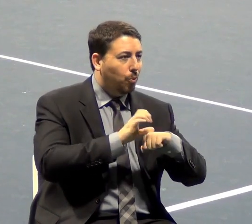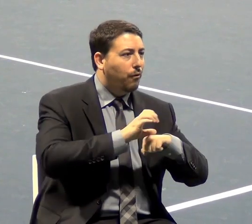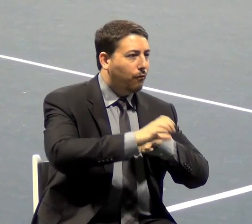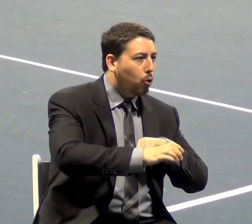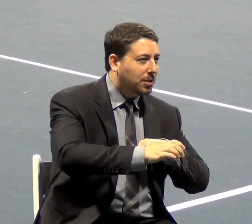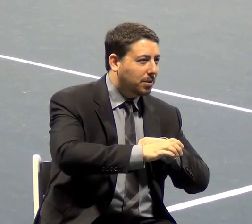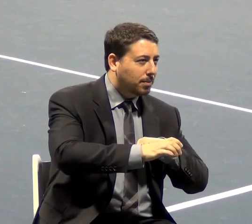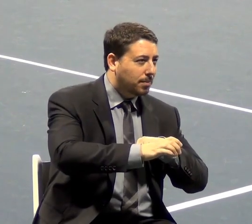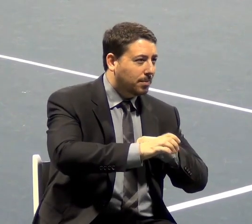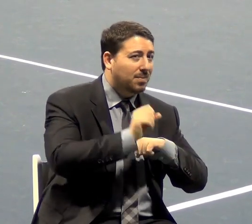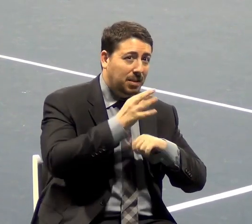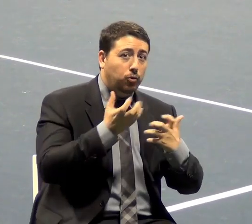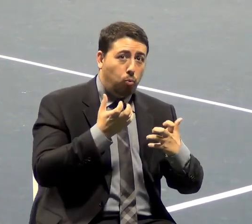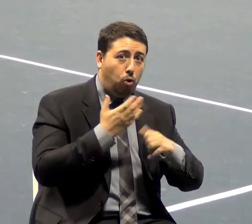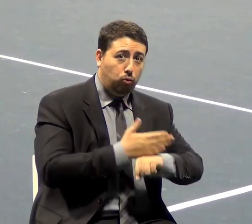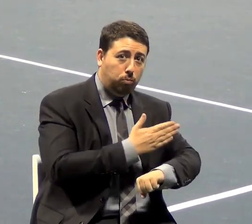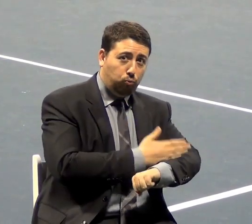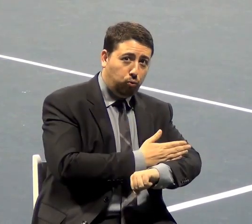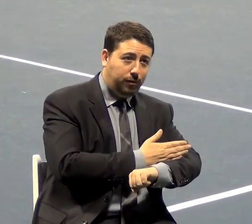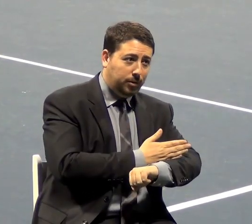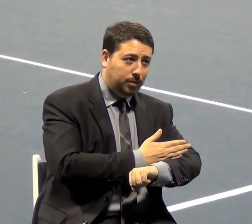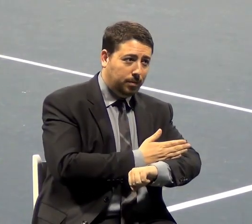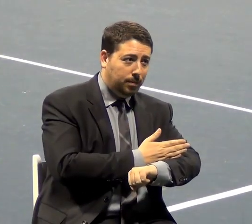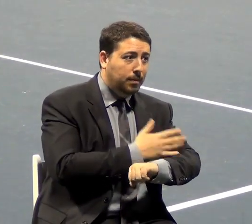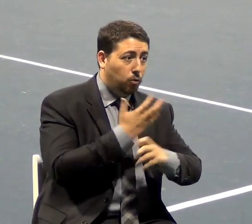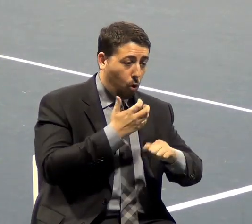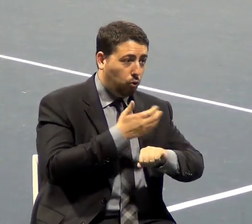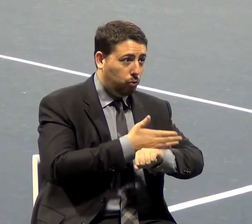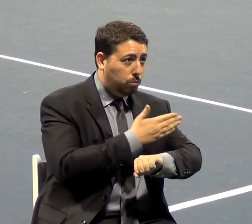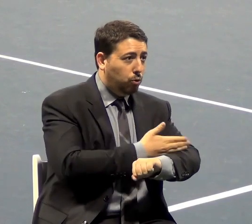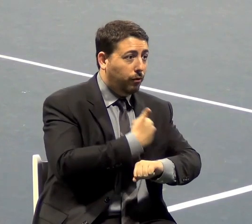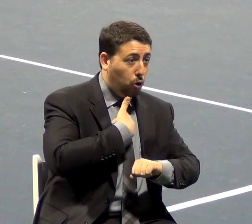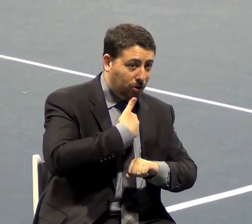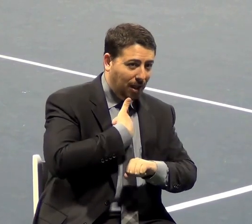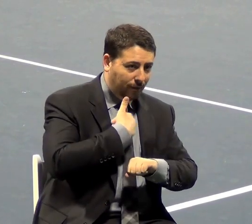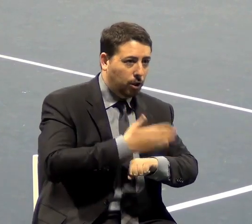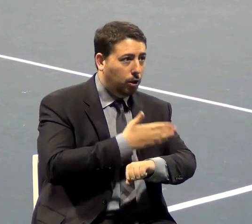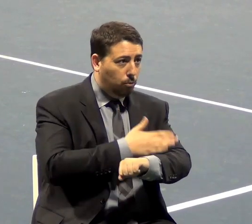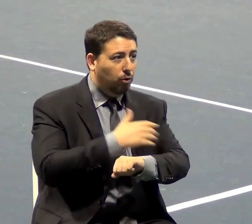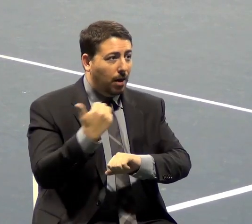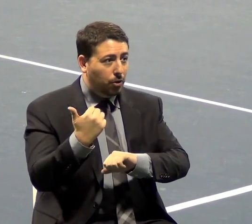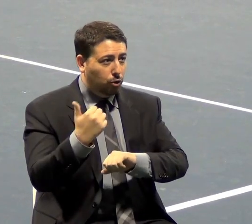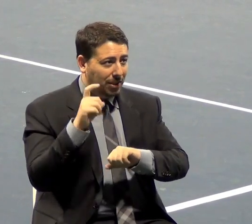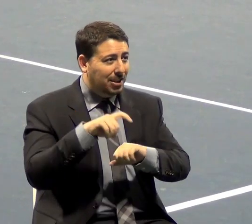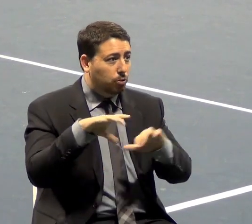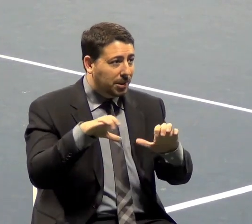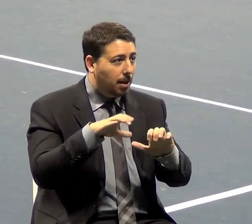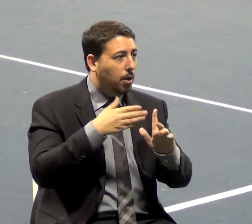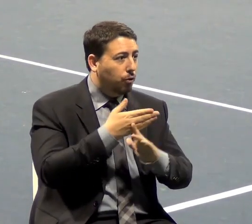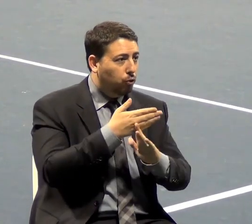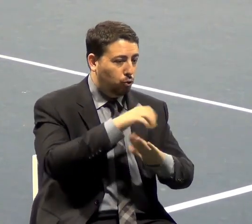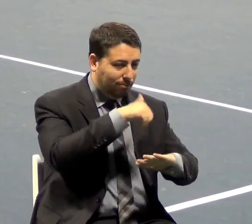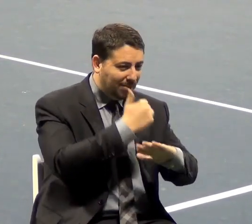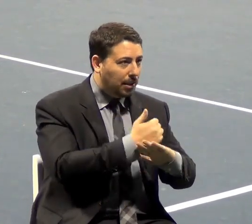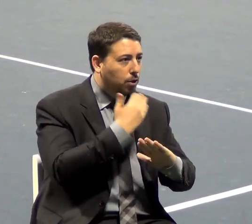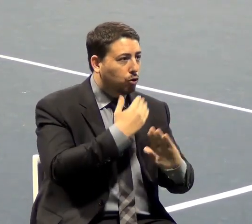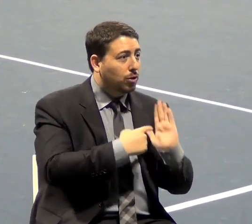If we want to improve on ourselves and others, it has to be done by setting an example and doing it voluntarily